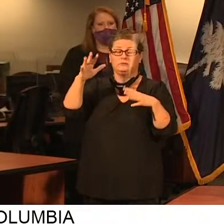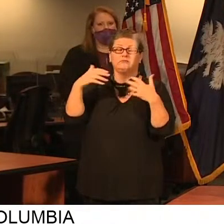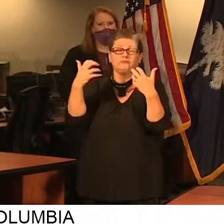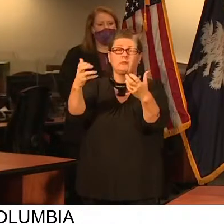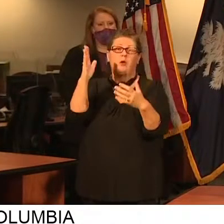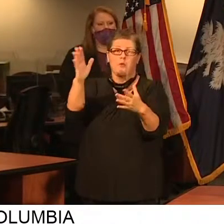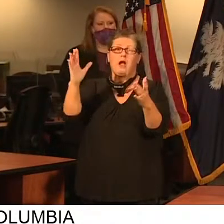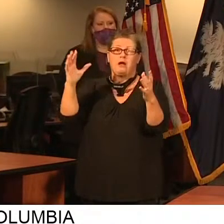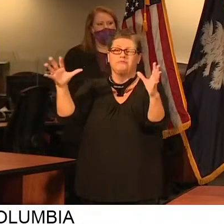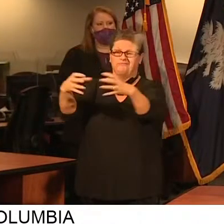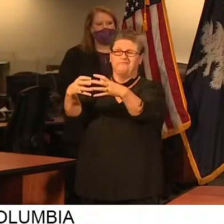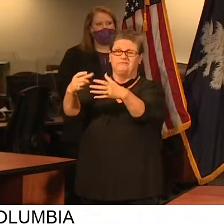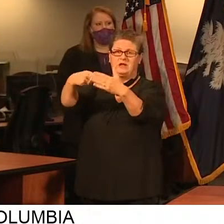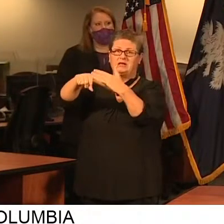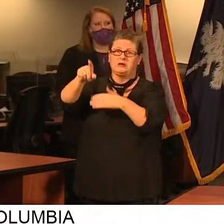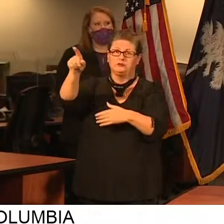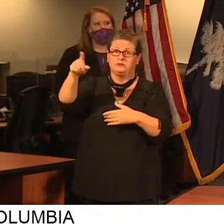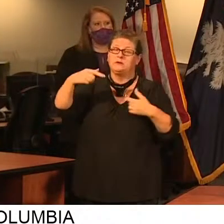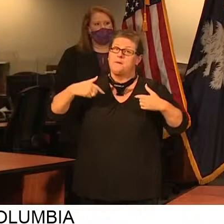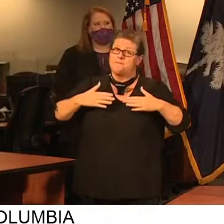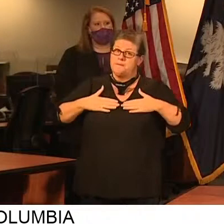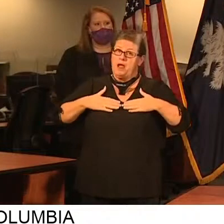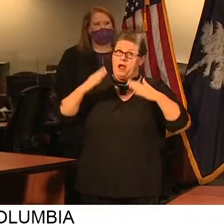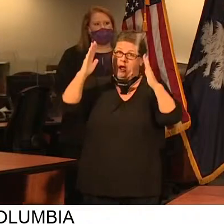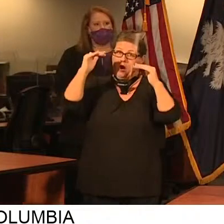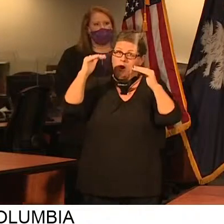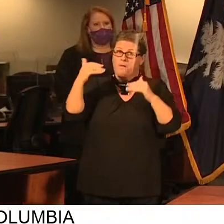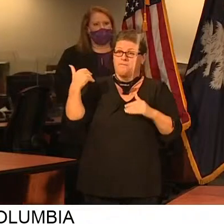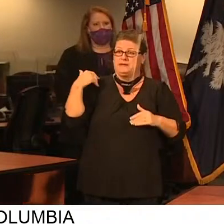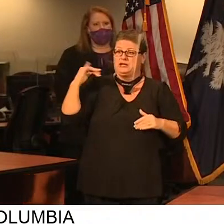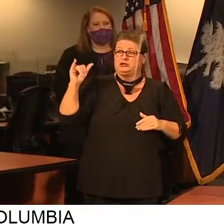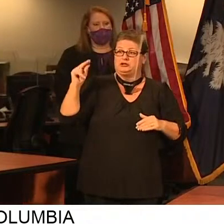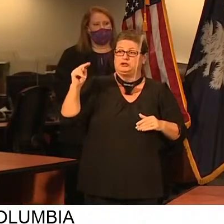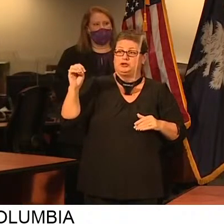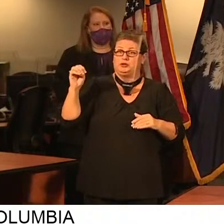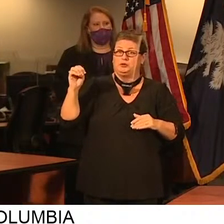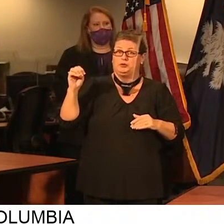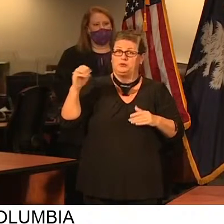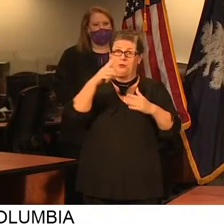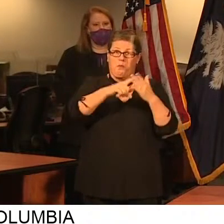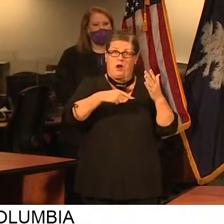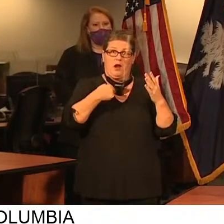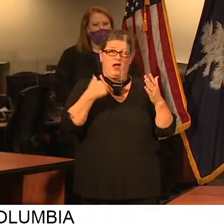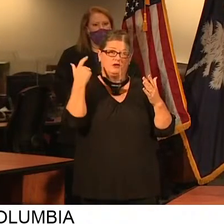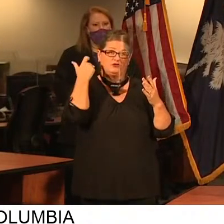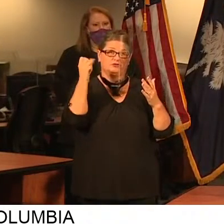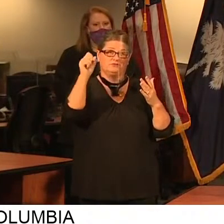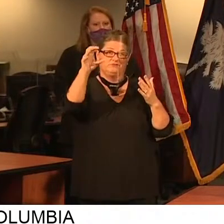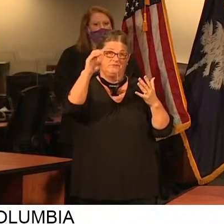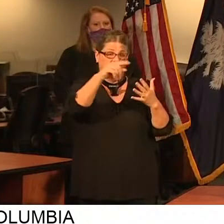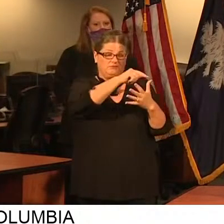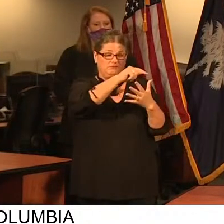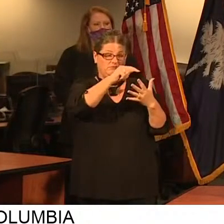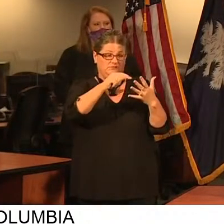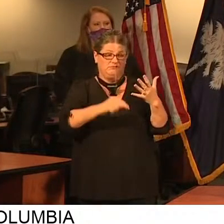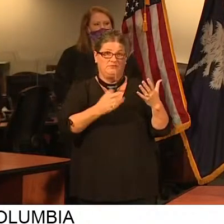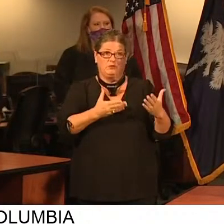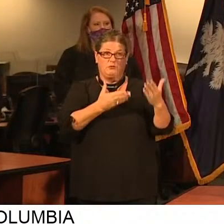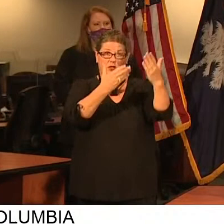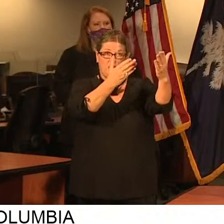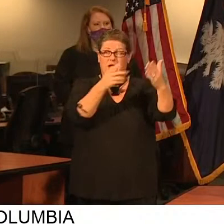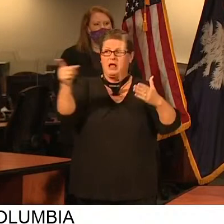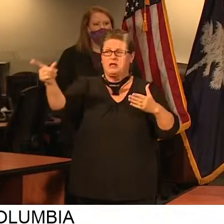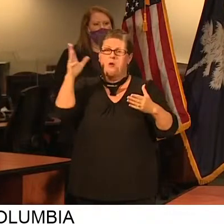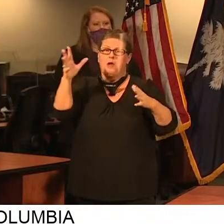issues. It is my hope that just like they did in June, they will adopt these recommendations and the state can put these